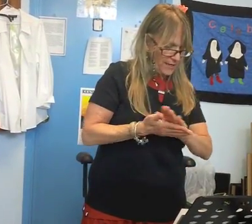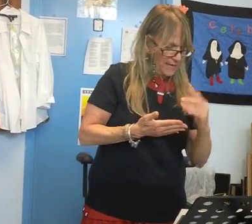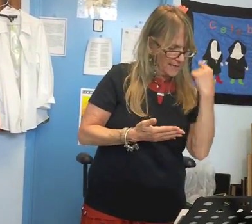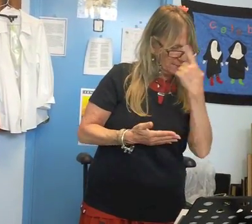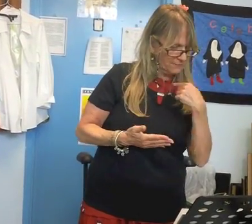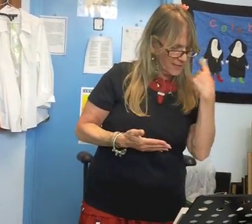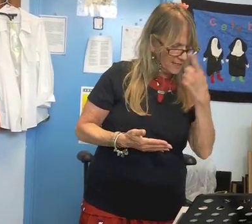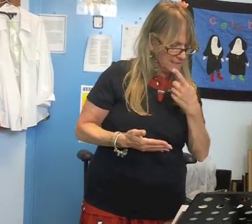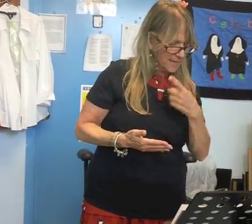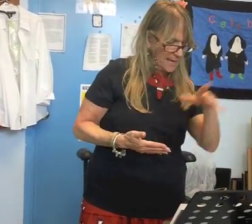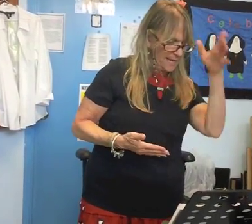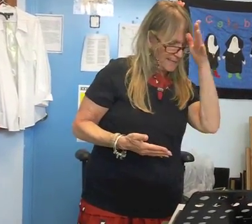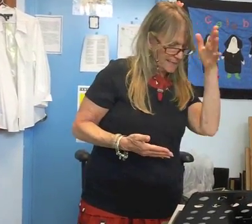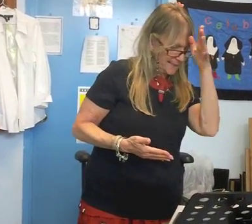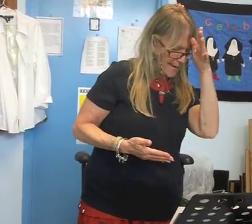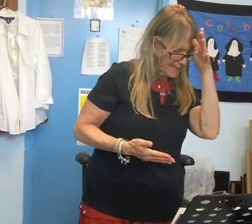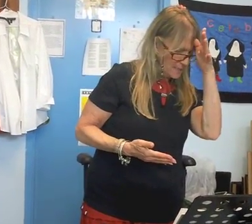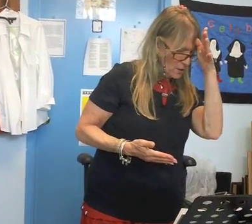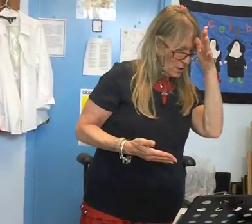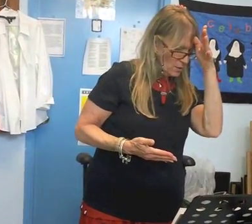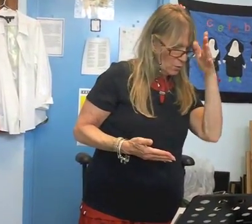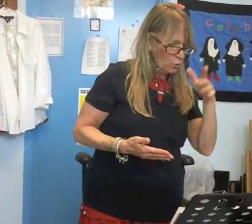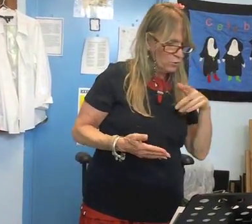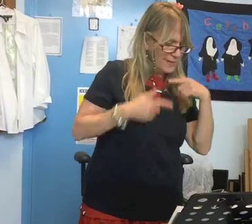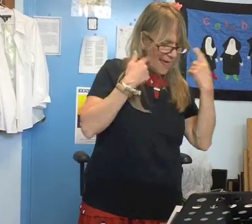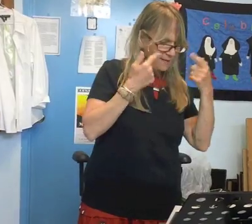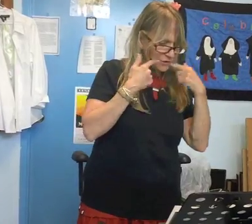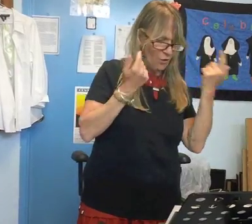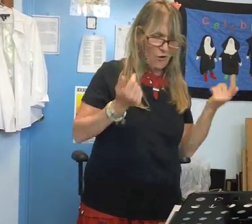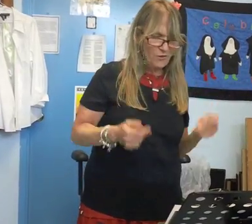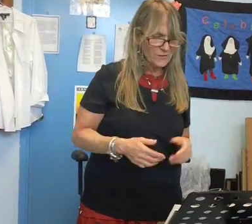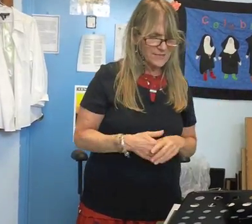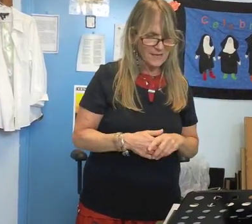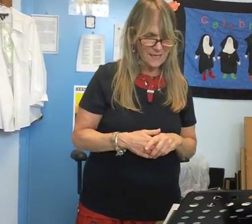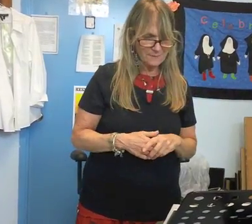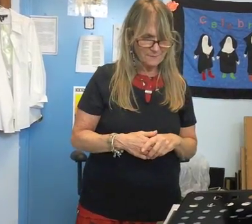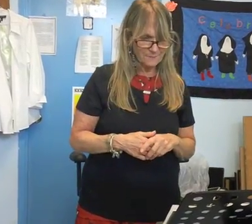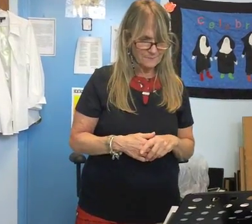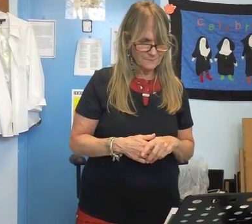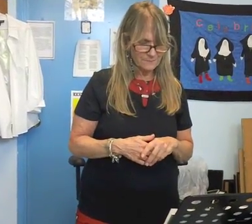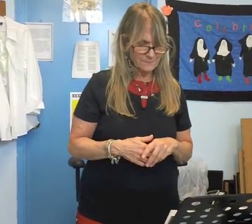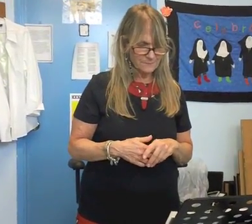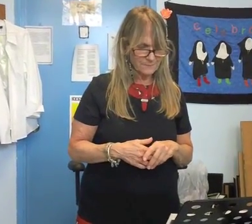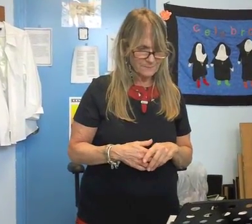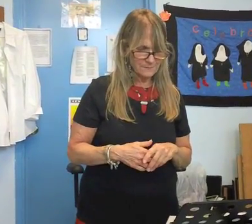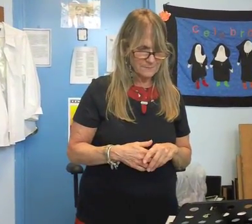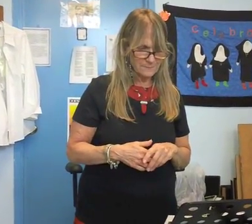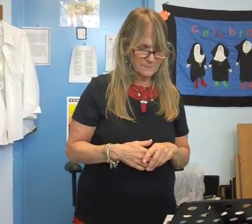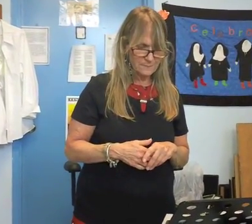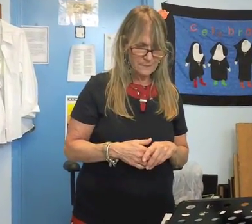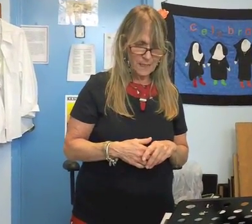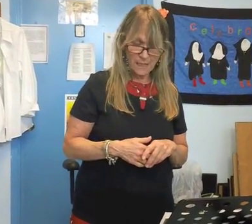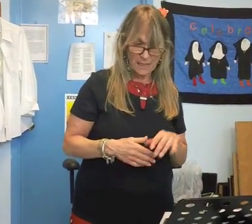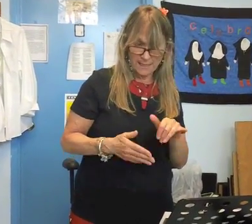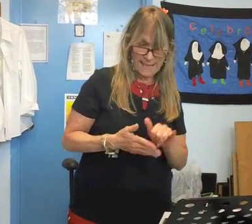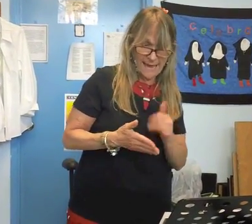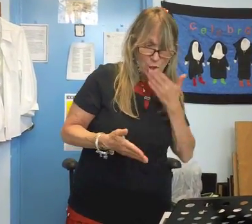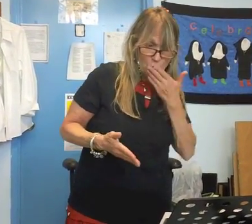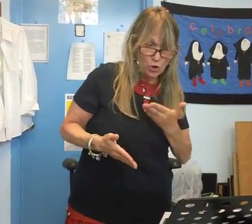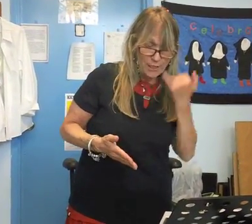kind face and a daddy who laughs all the time you left your baby on doorstep isn't that a good